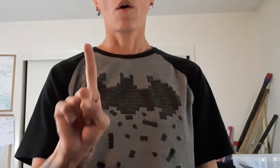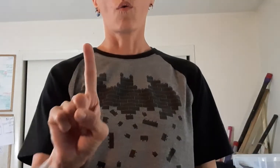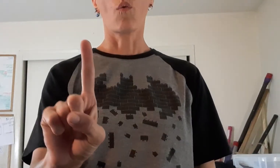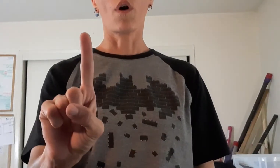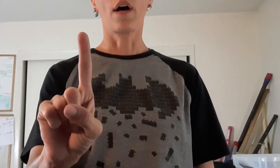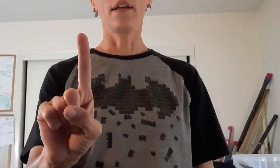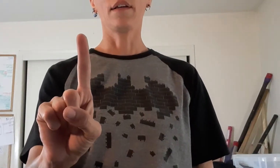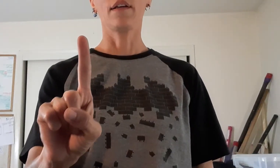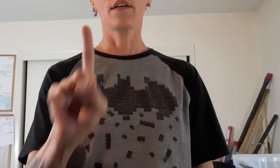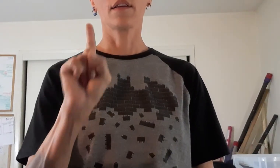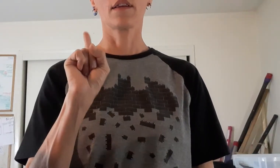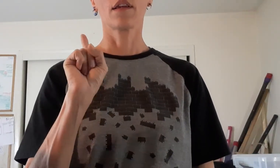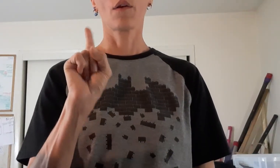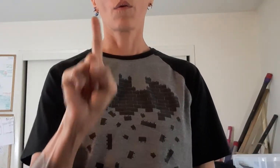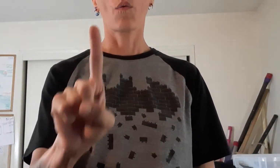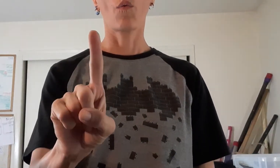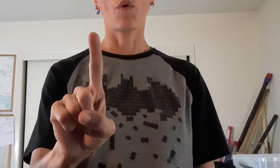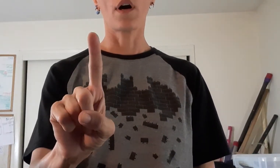One. One.